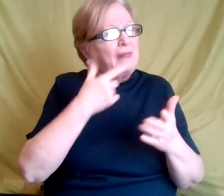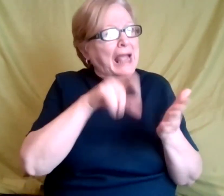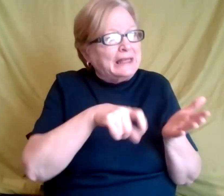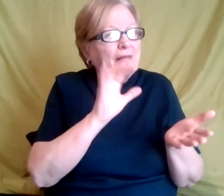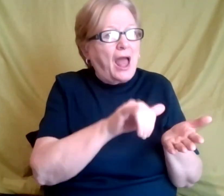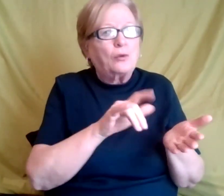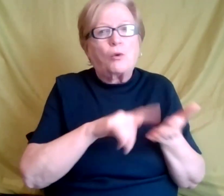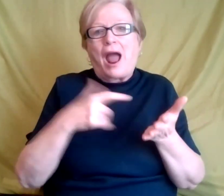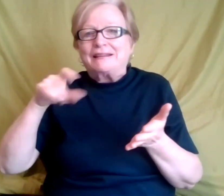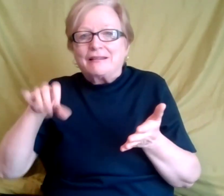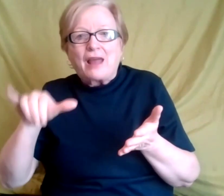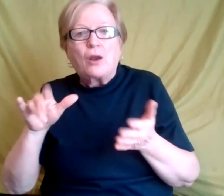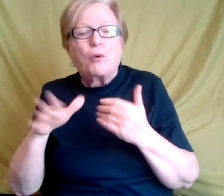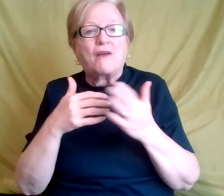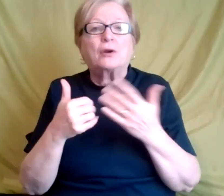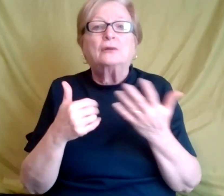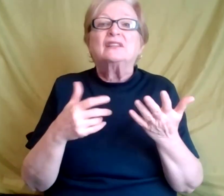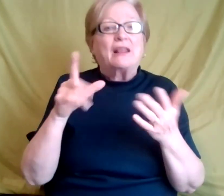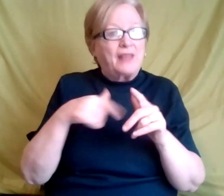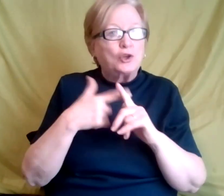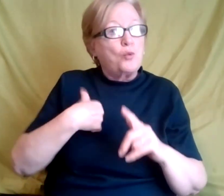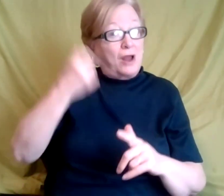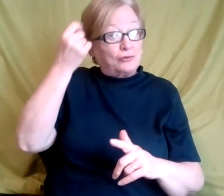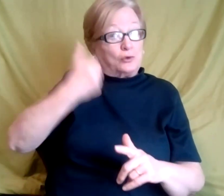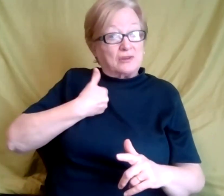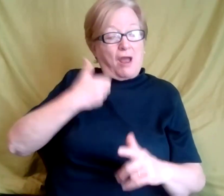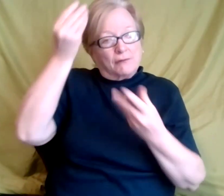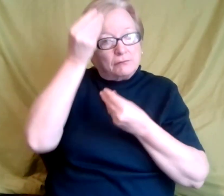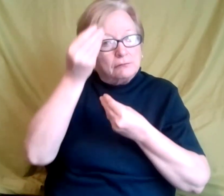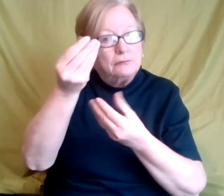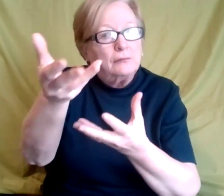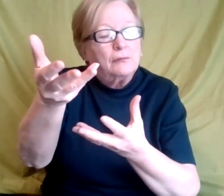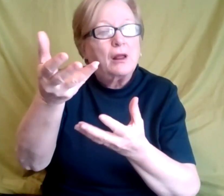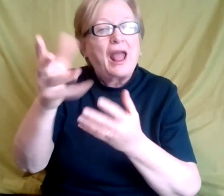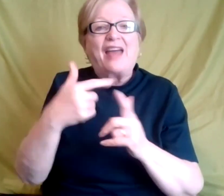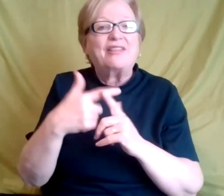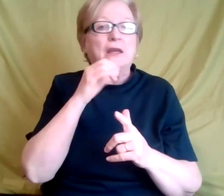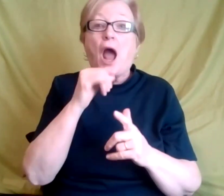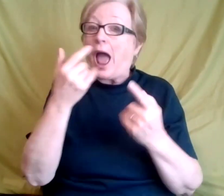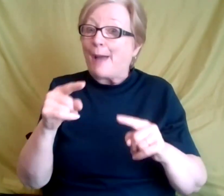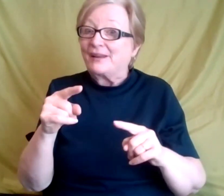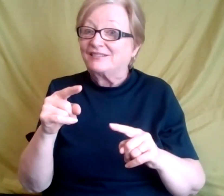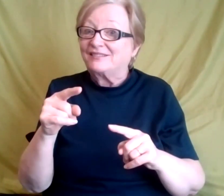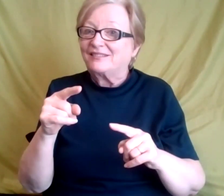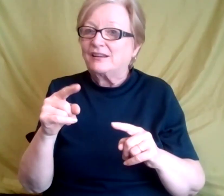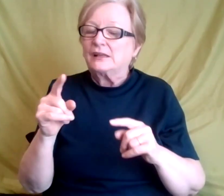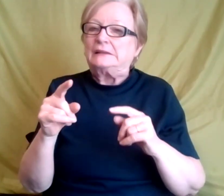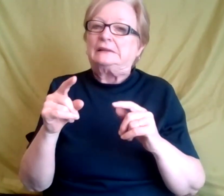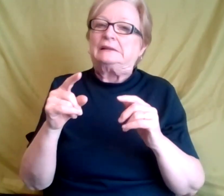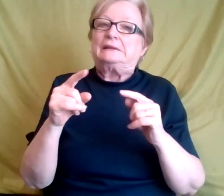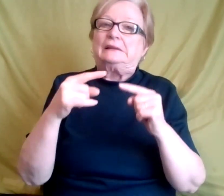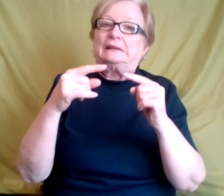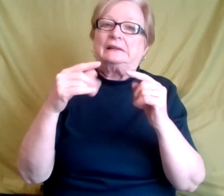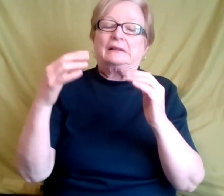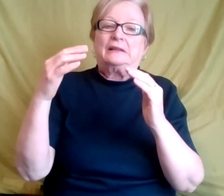get that or when that does not happen, yes, we're talking, it could be low productivity,